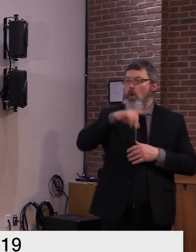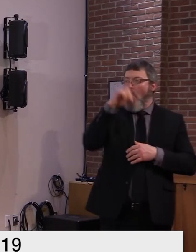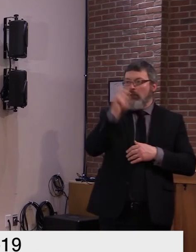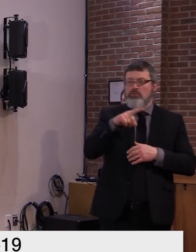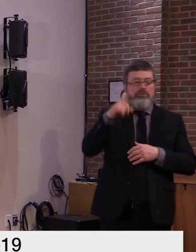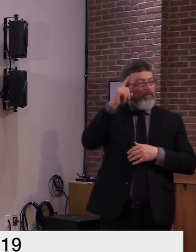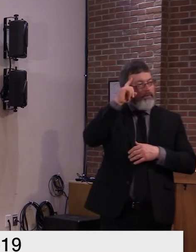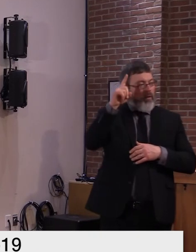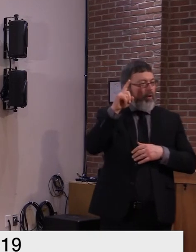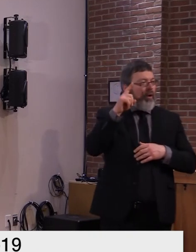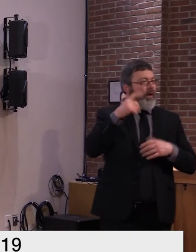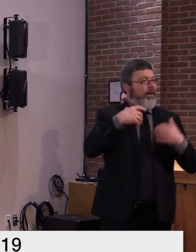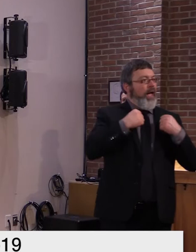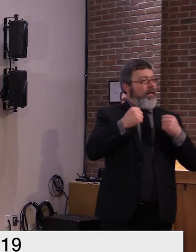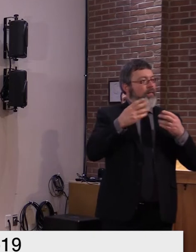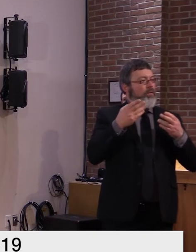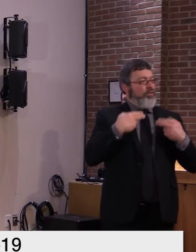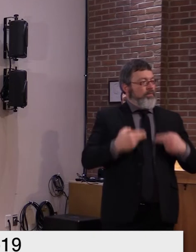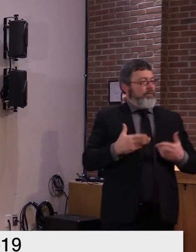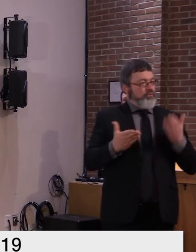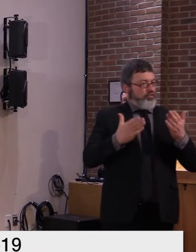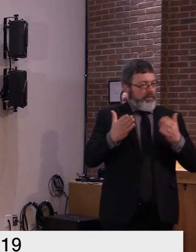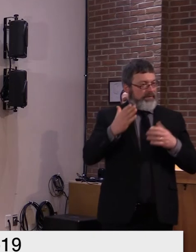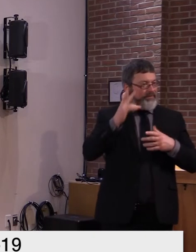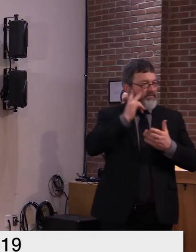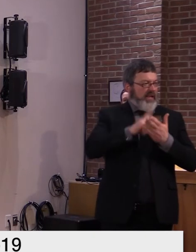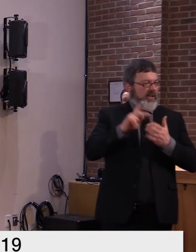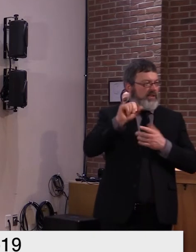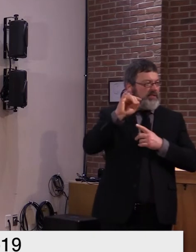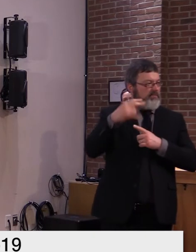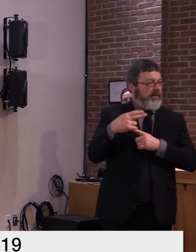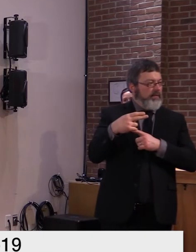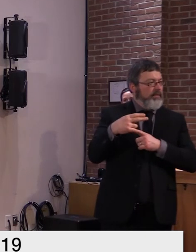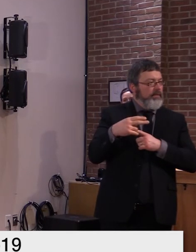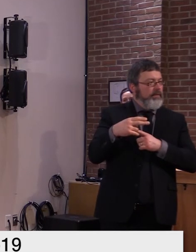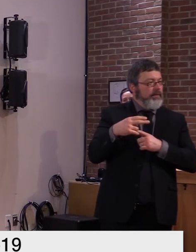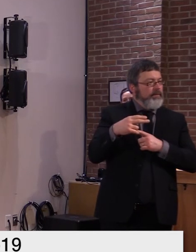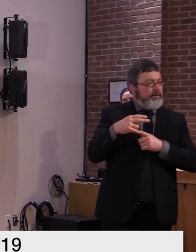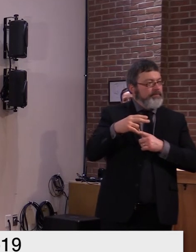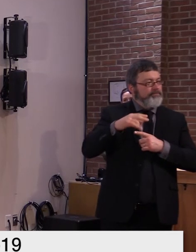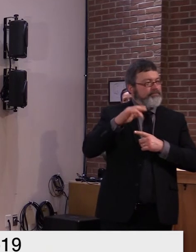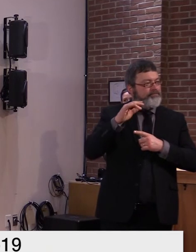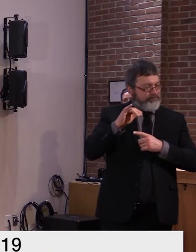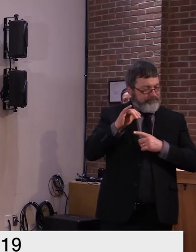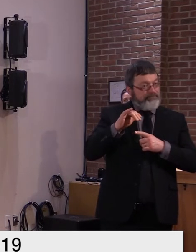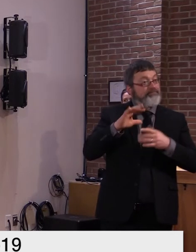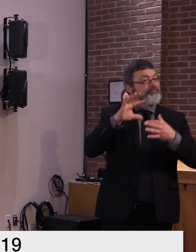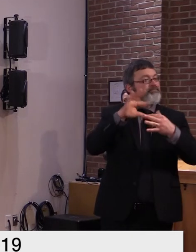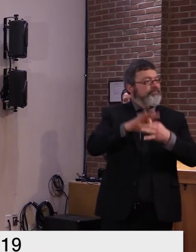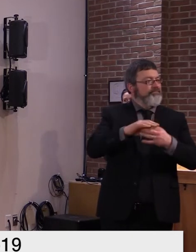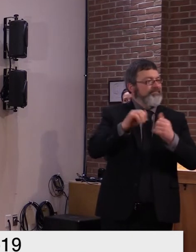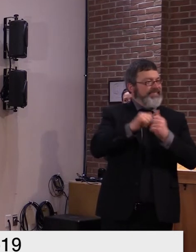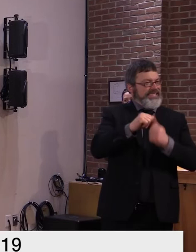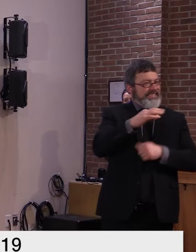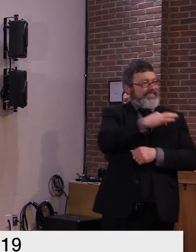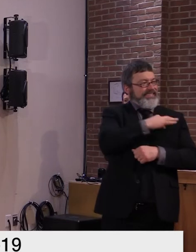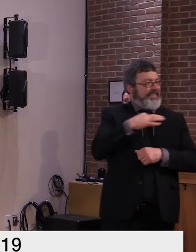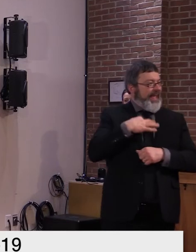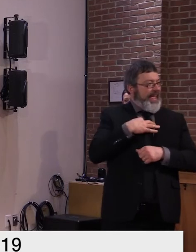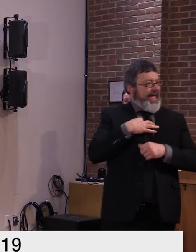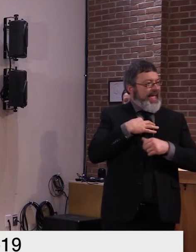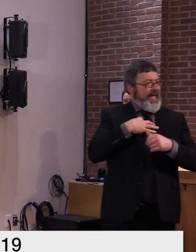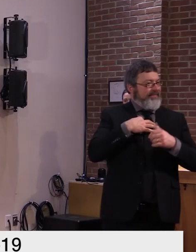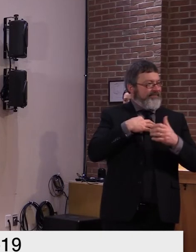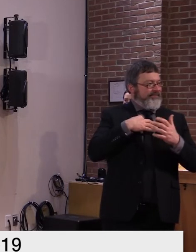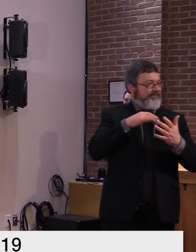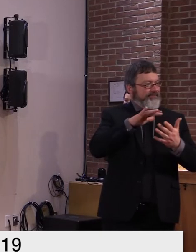staffing site that there are some there are um open applications for these um tlc staffing um positions